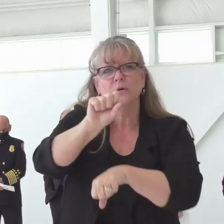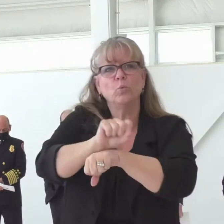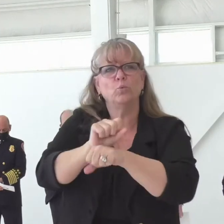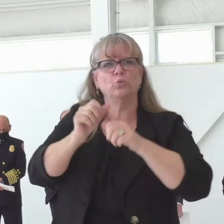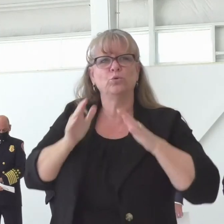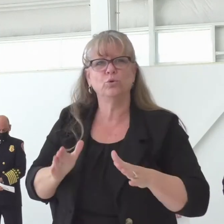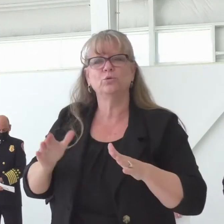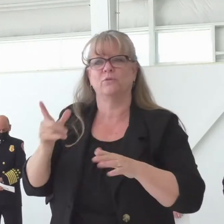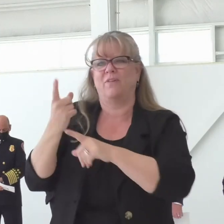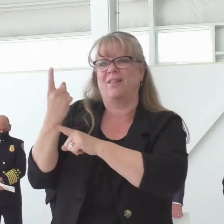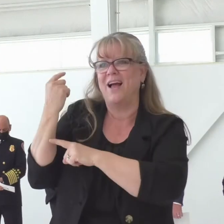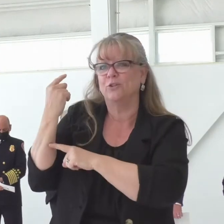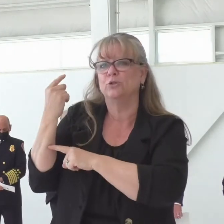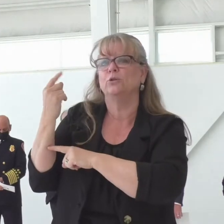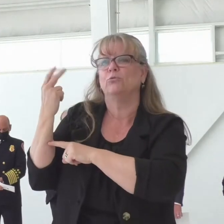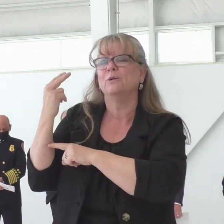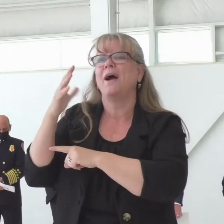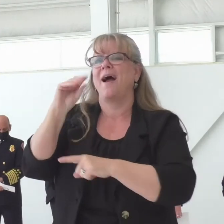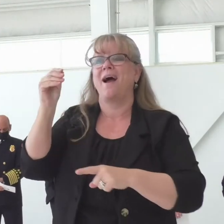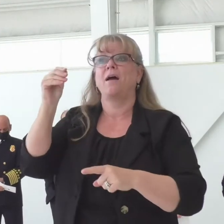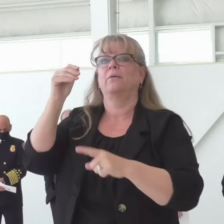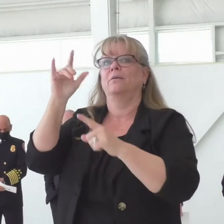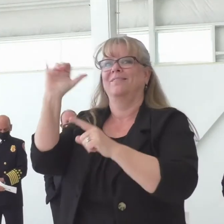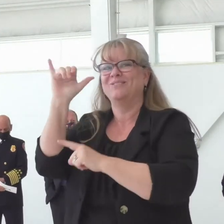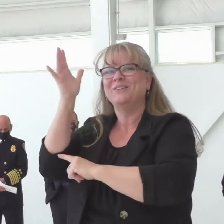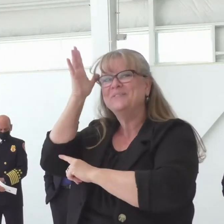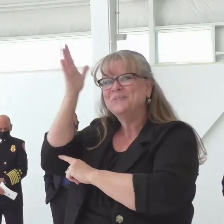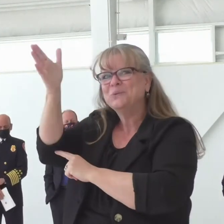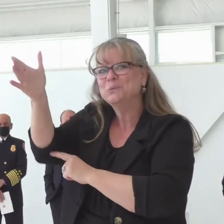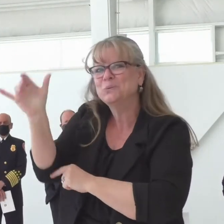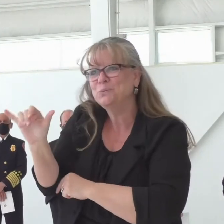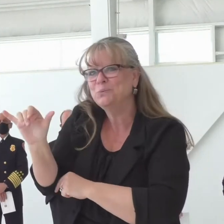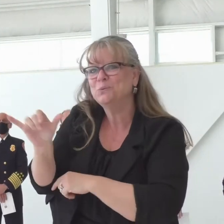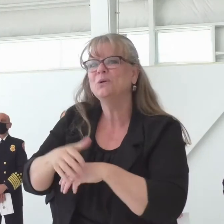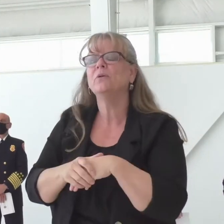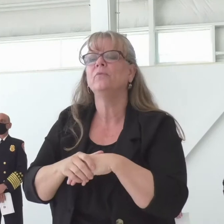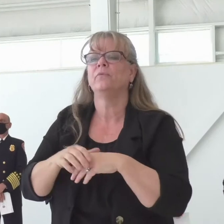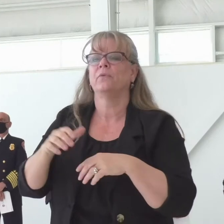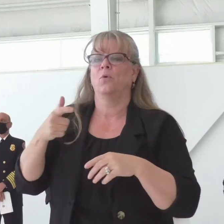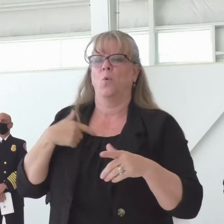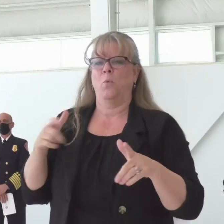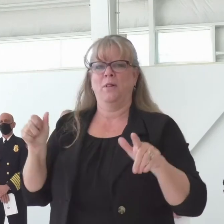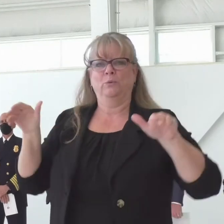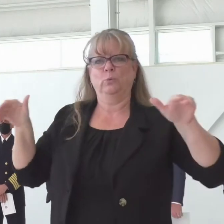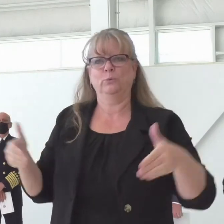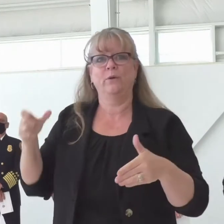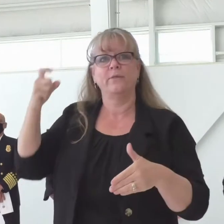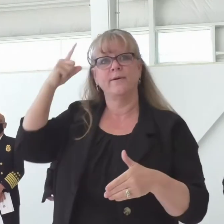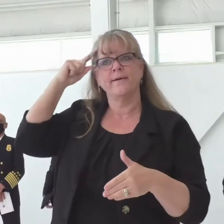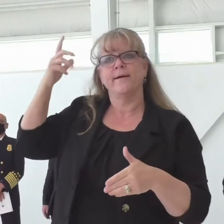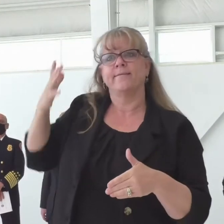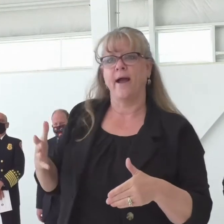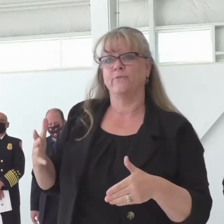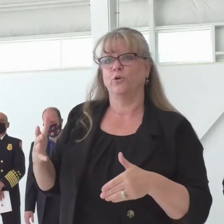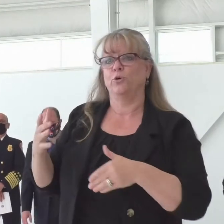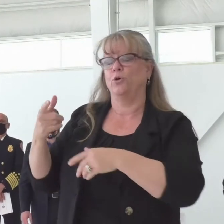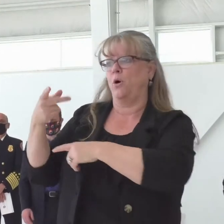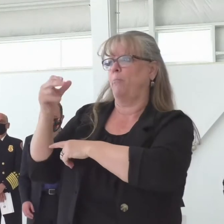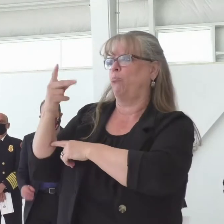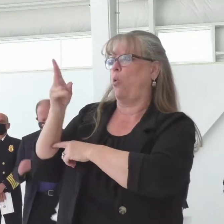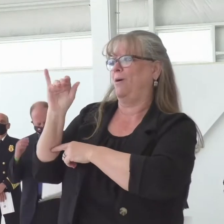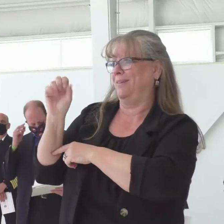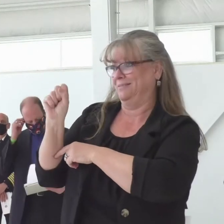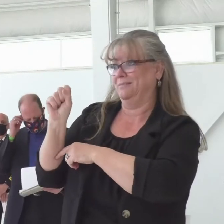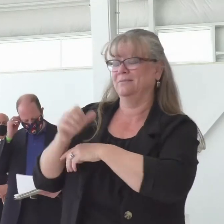Now, it's my honor to introduce our governor, Governor Jared Polis, to be the next speaker. Thank you. Governor? Thank you.